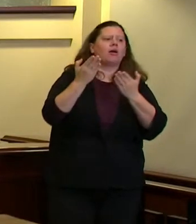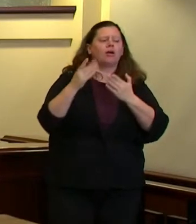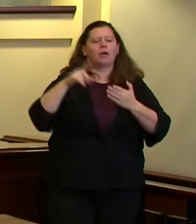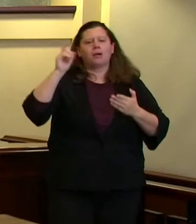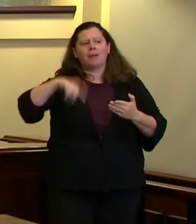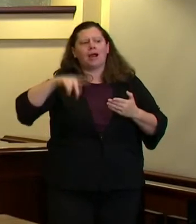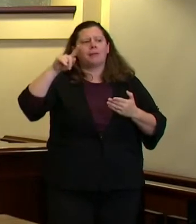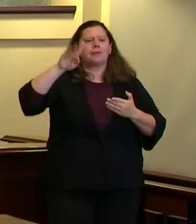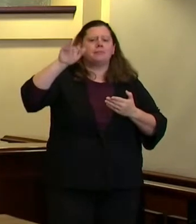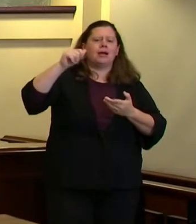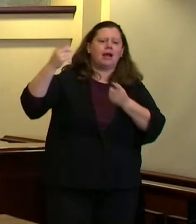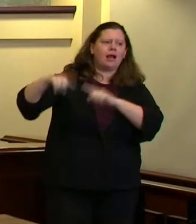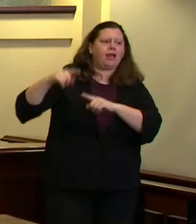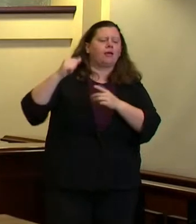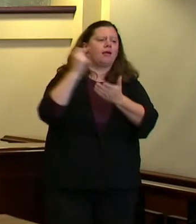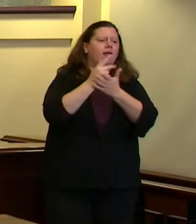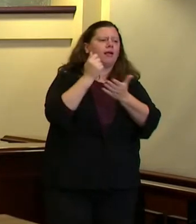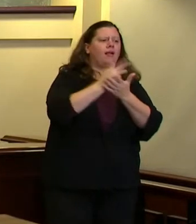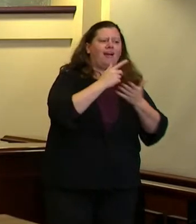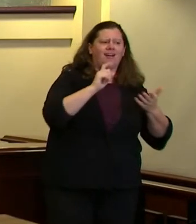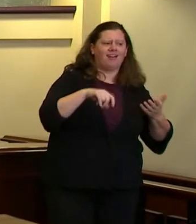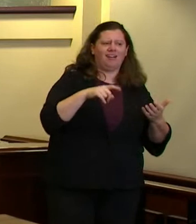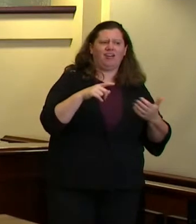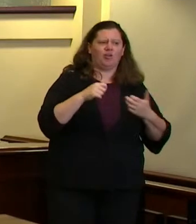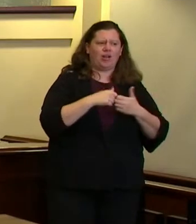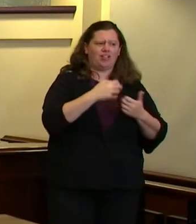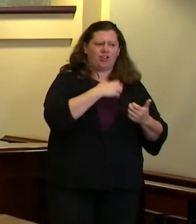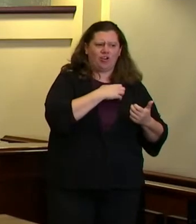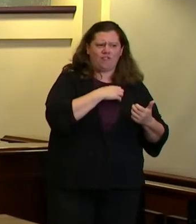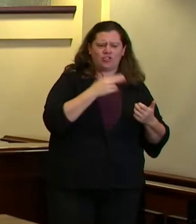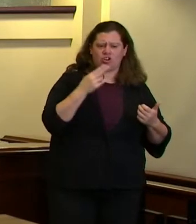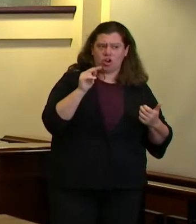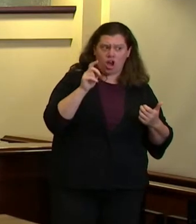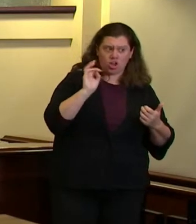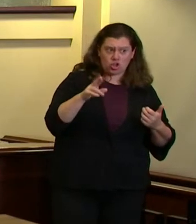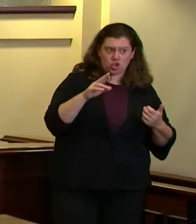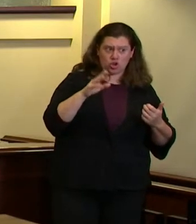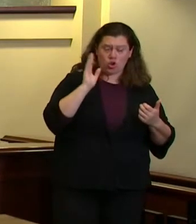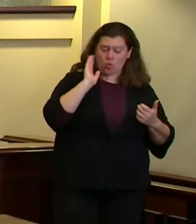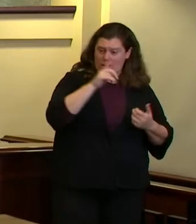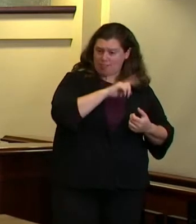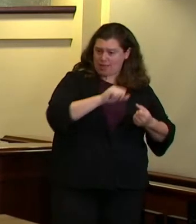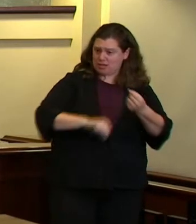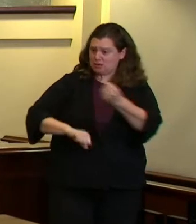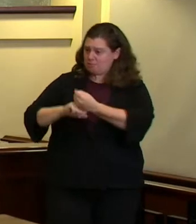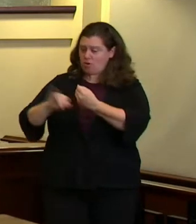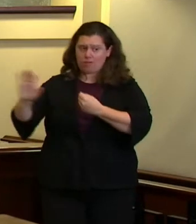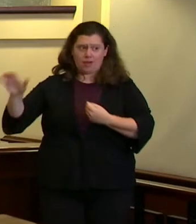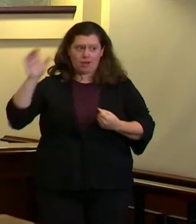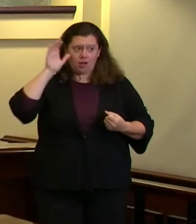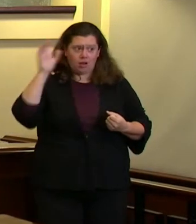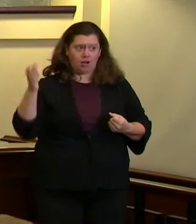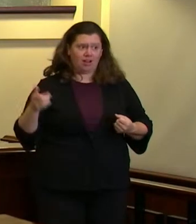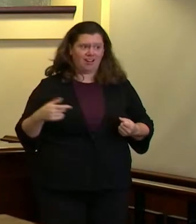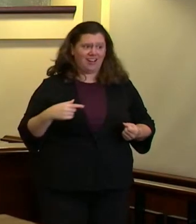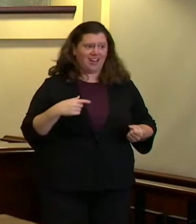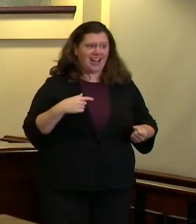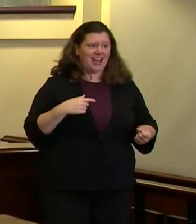i hate to tell you this i didn't hear a word of that